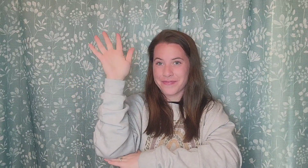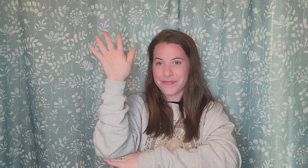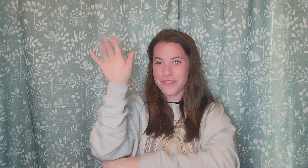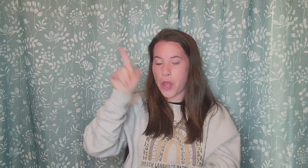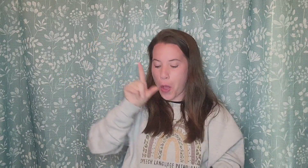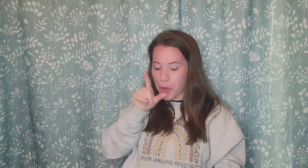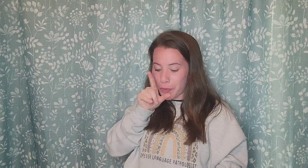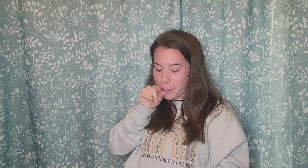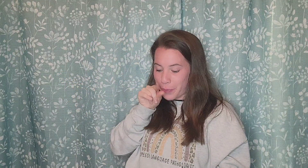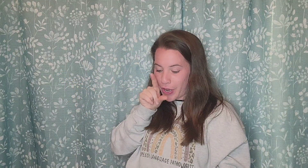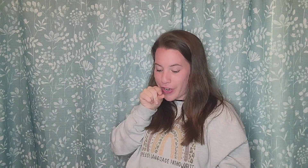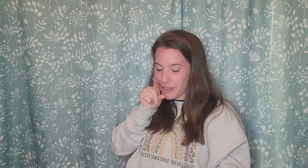bird